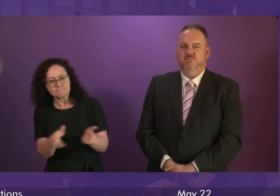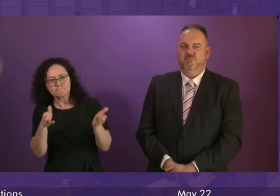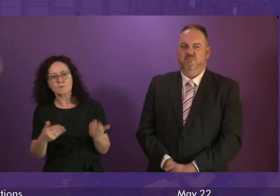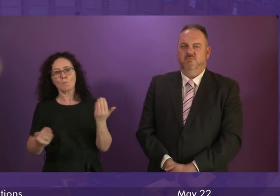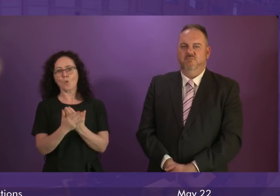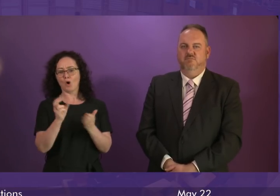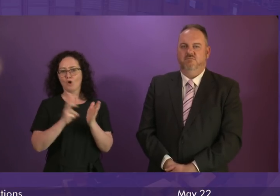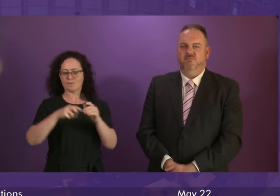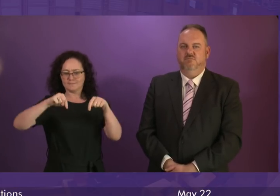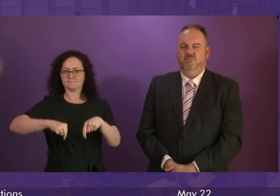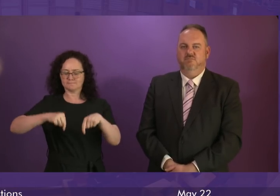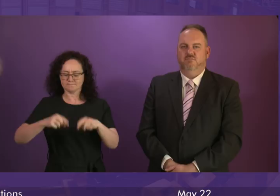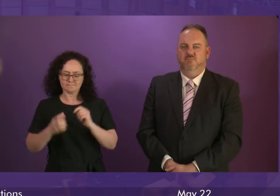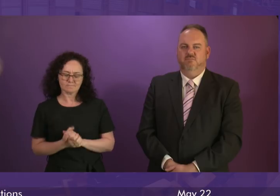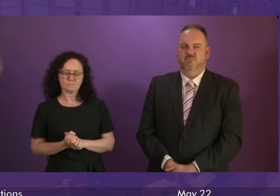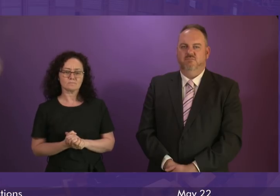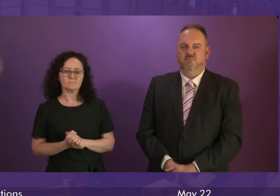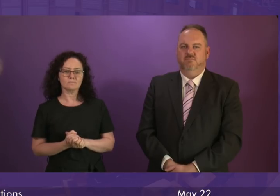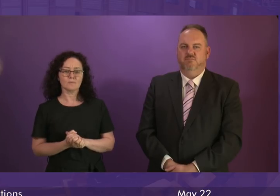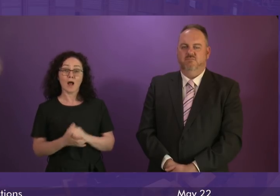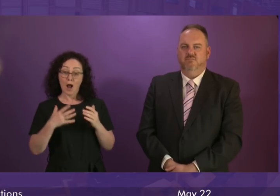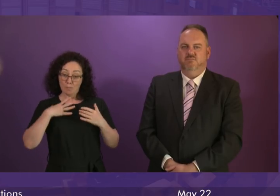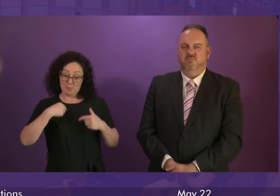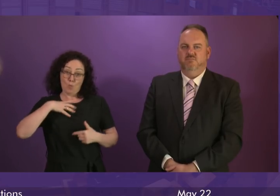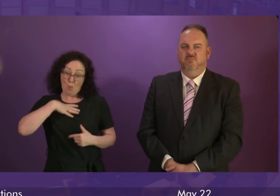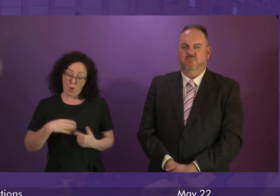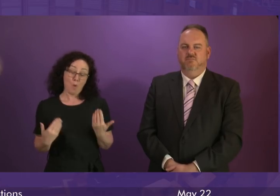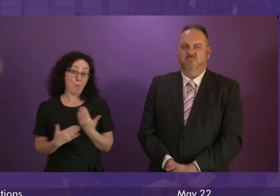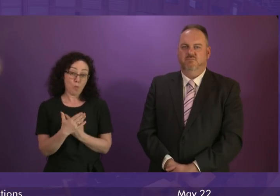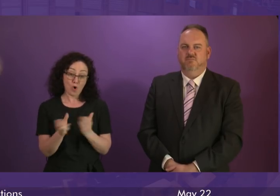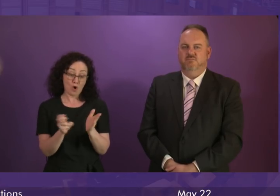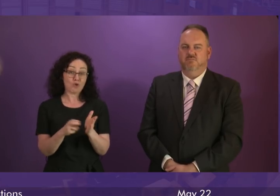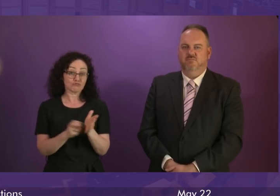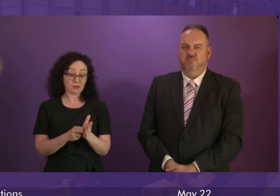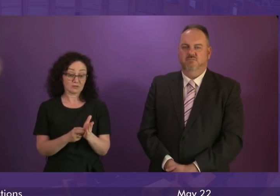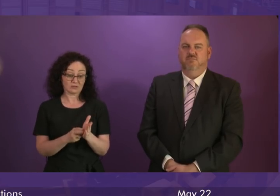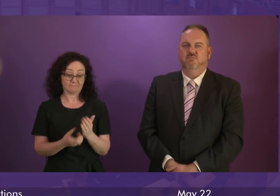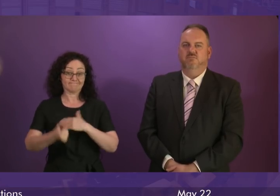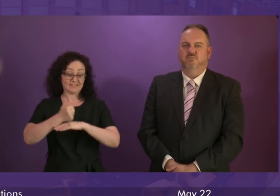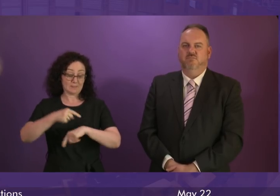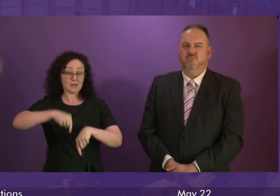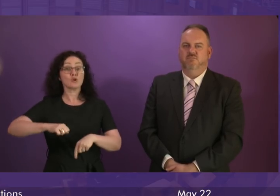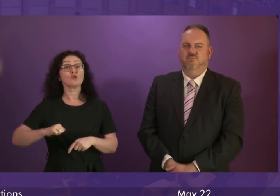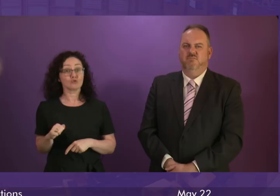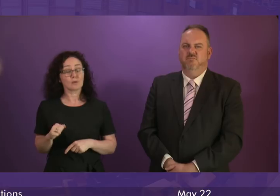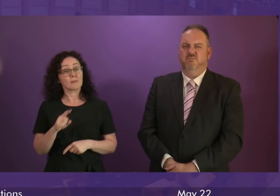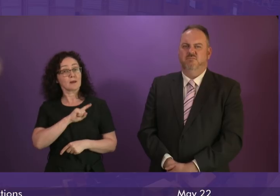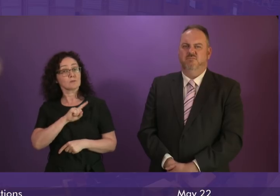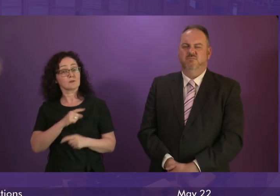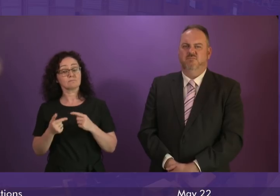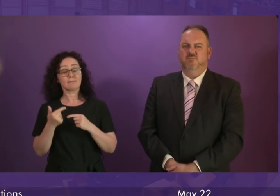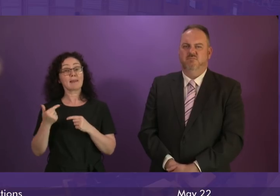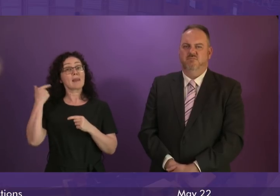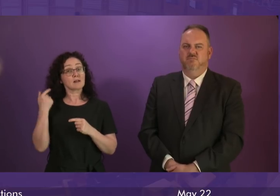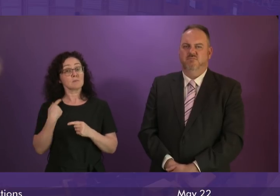work come to Scotland. That's why the Scottish Government convened a summit a couple of weeks ago, attended by the trade unions. It was very positive, and we will continue